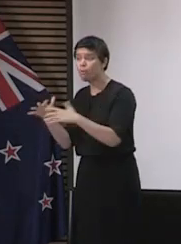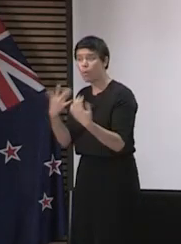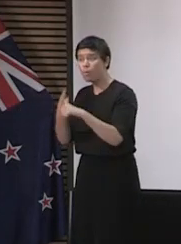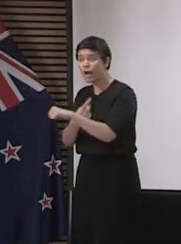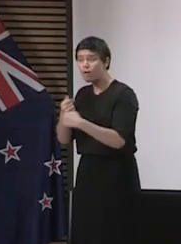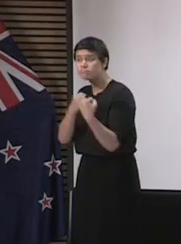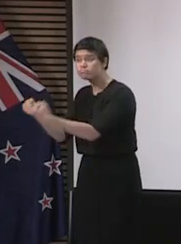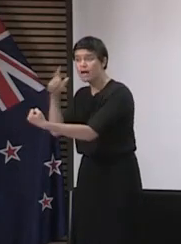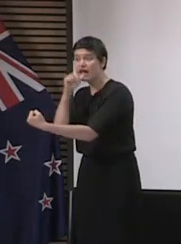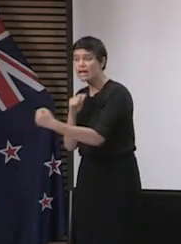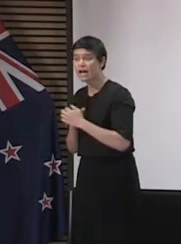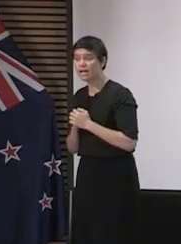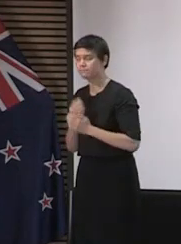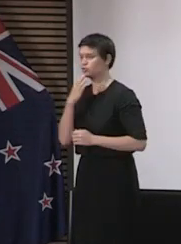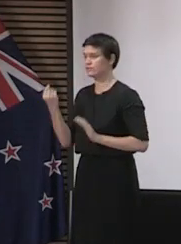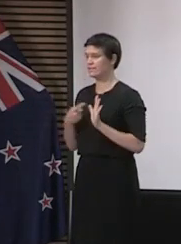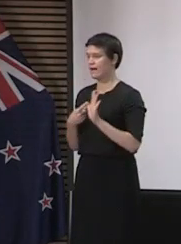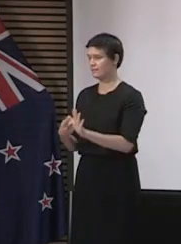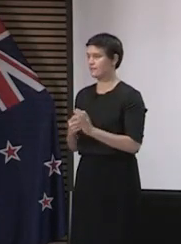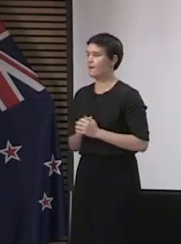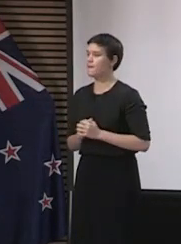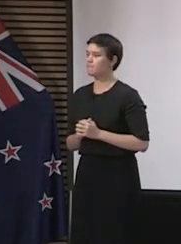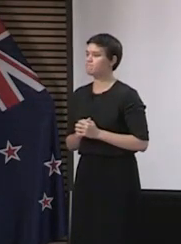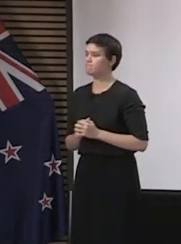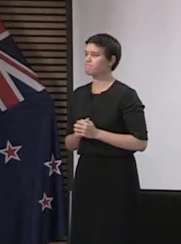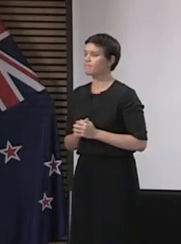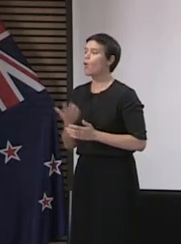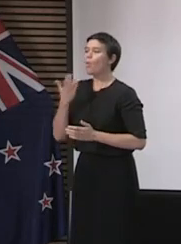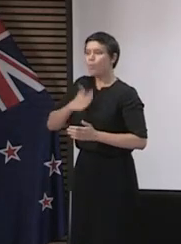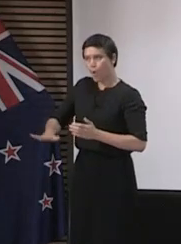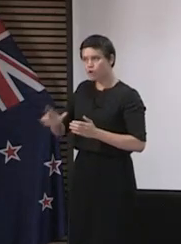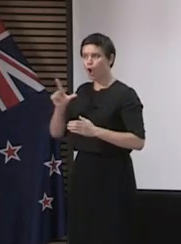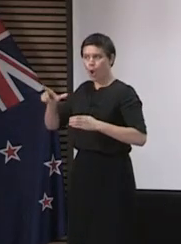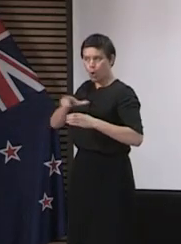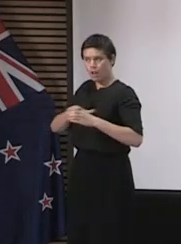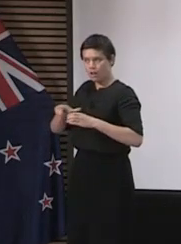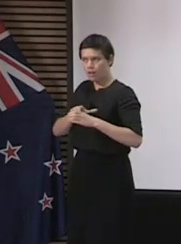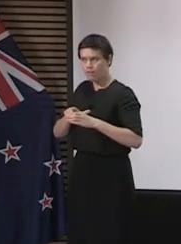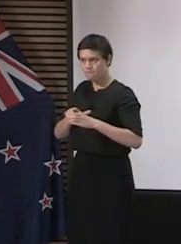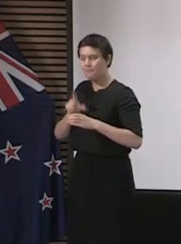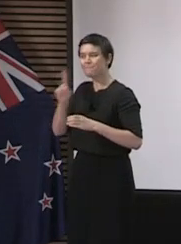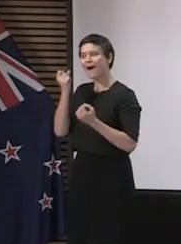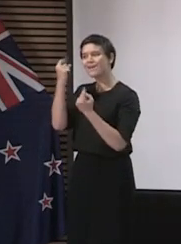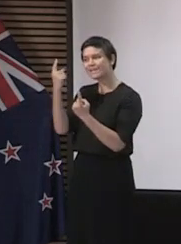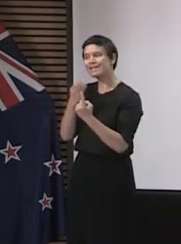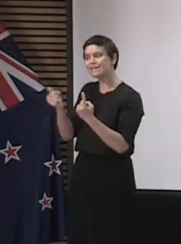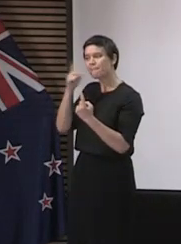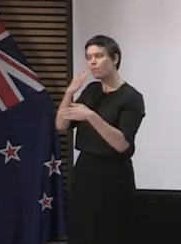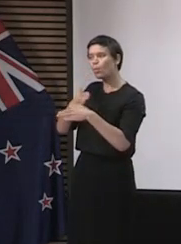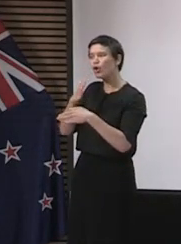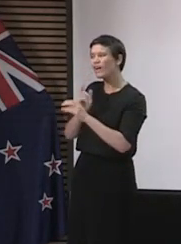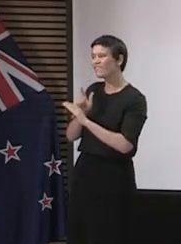stay regional and that is a departure from Level 4 is because people will have to travel to work. So we haven't given